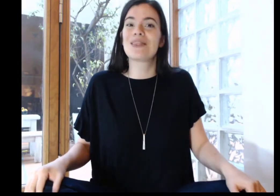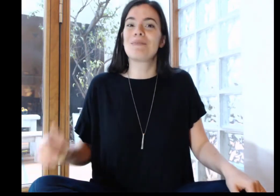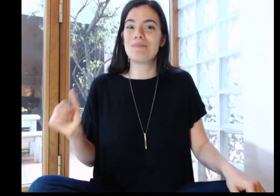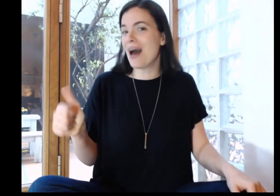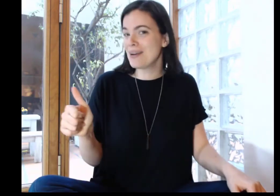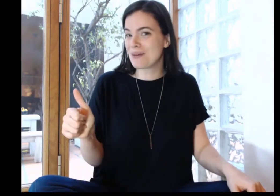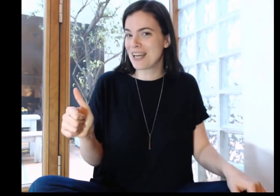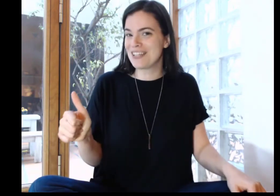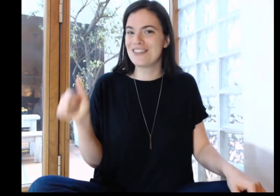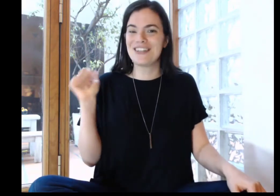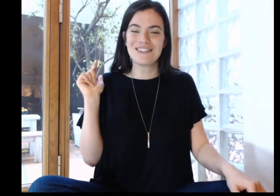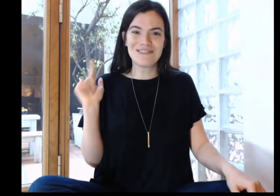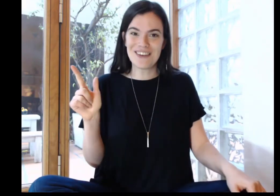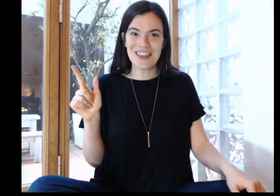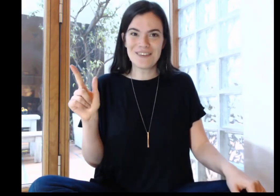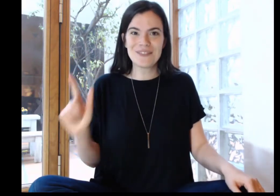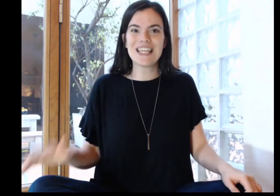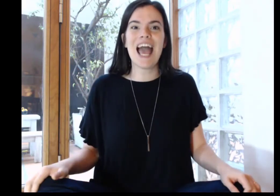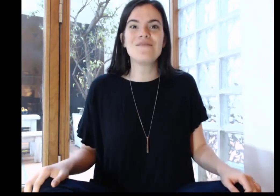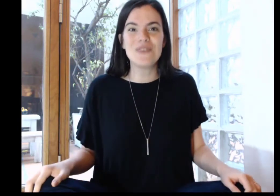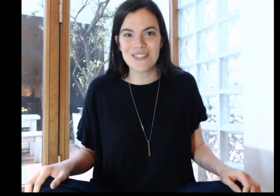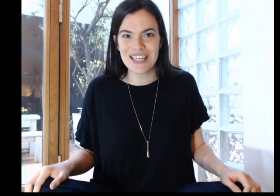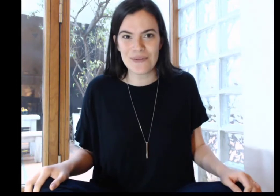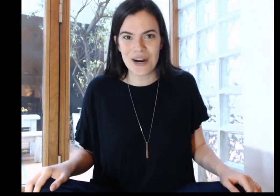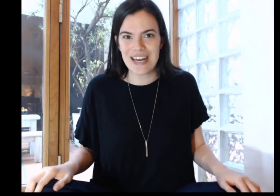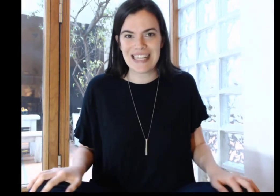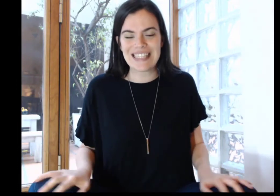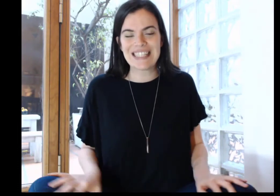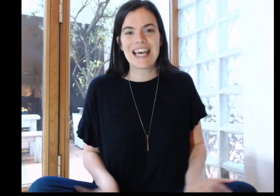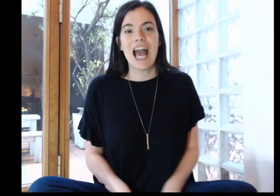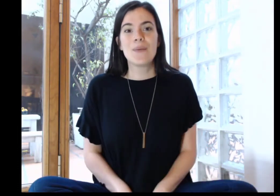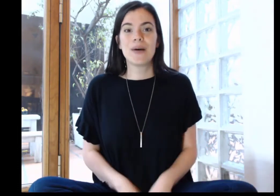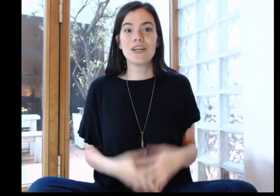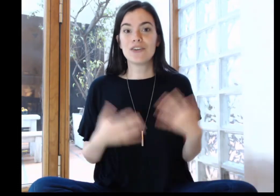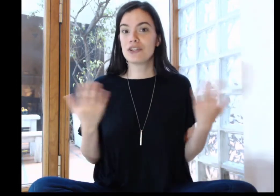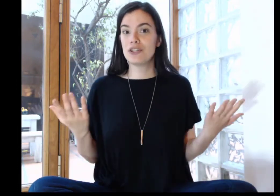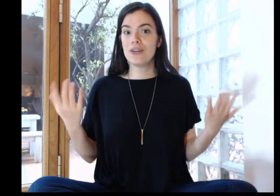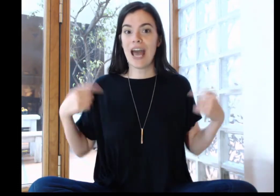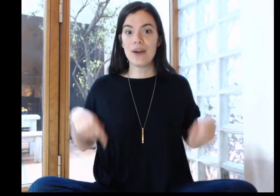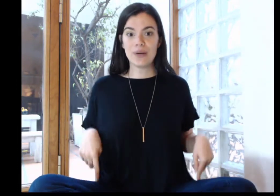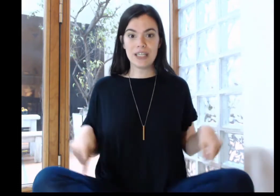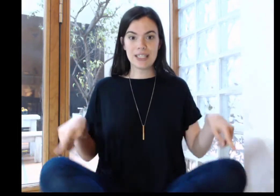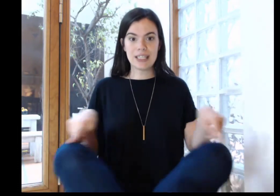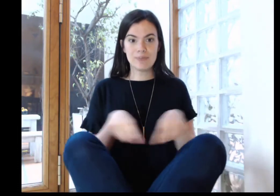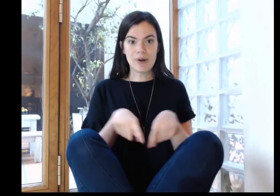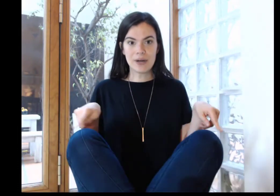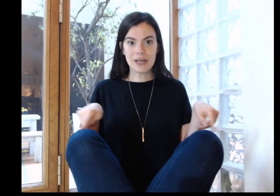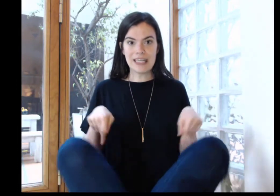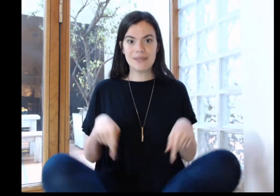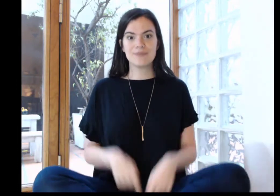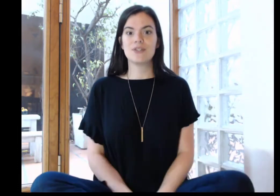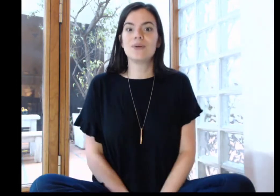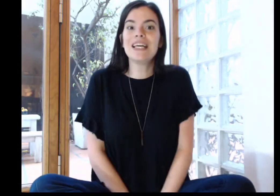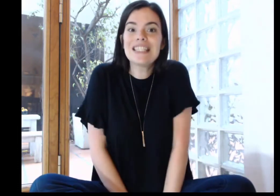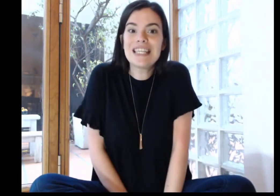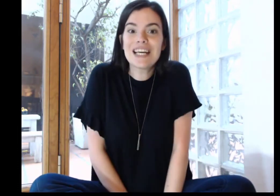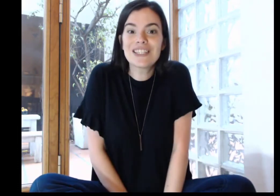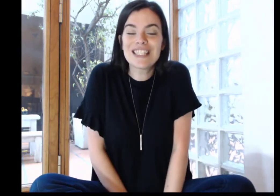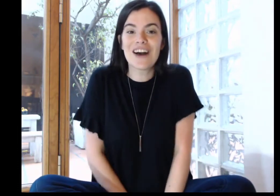body percussion rhythms and music awareness but in order to do that we need to see properly so let's sing our song